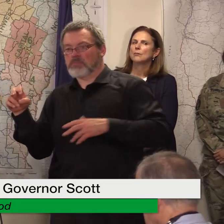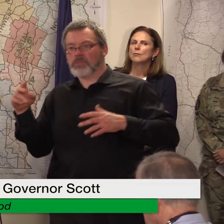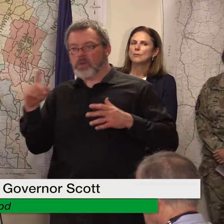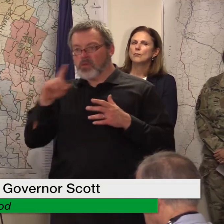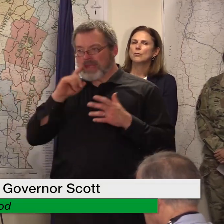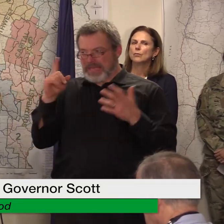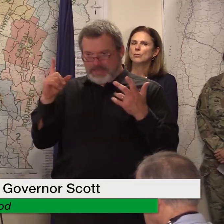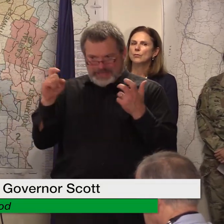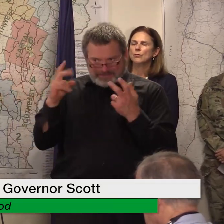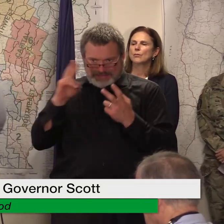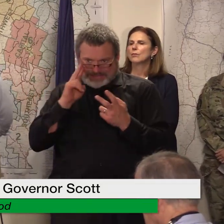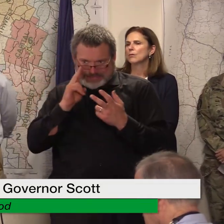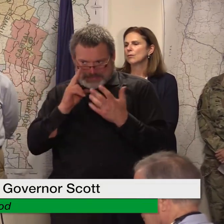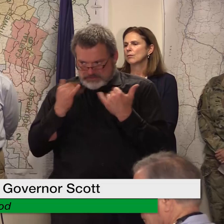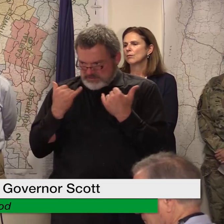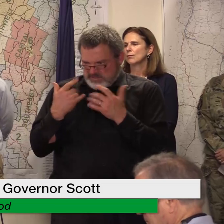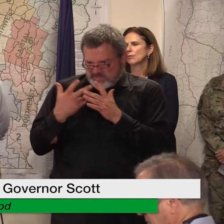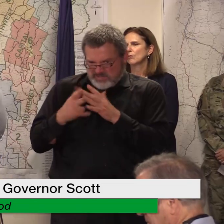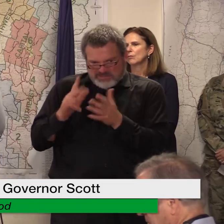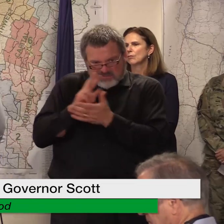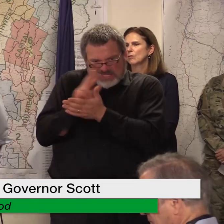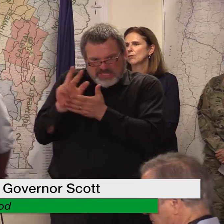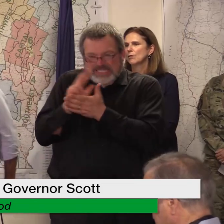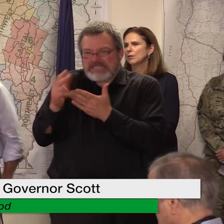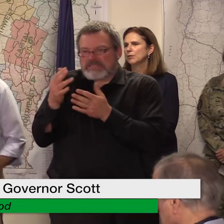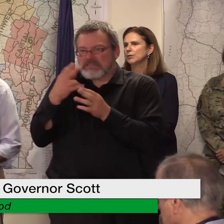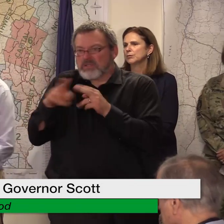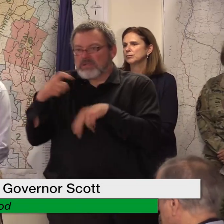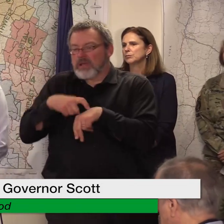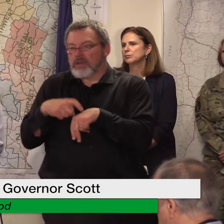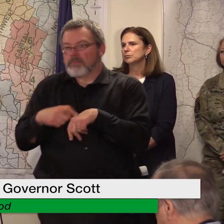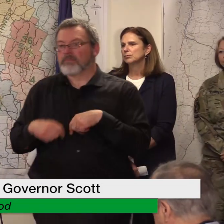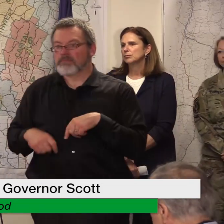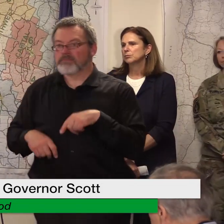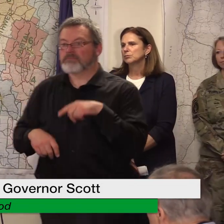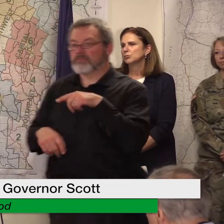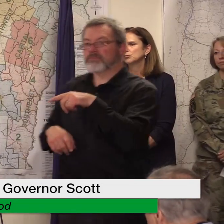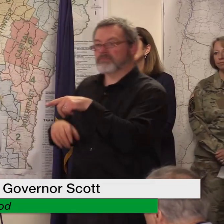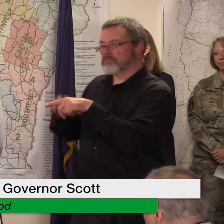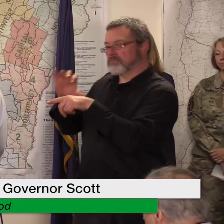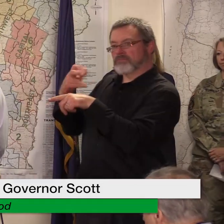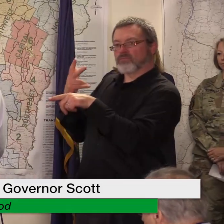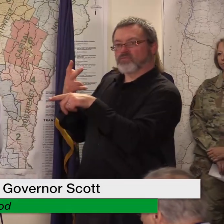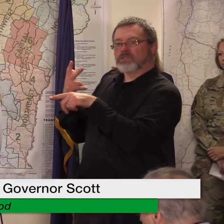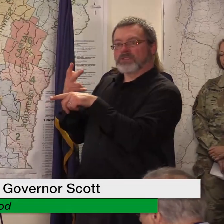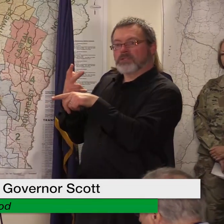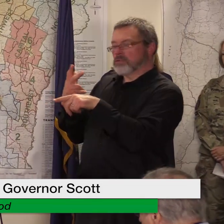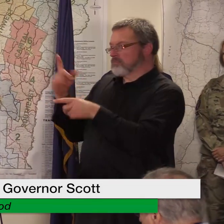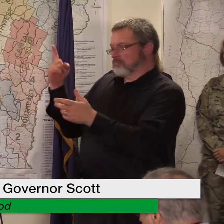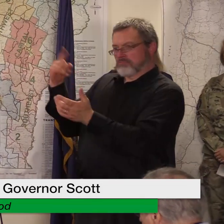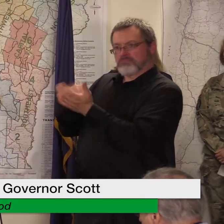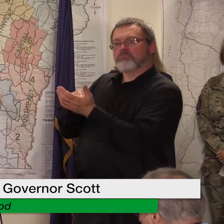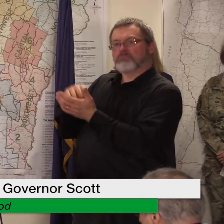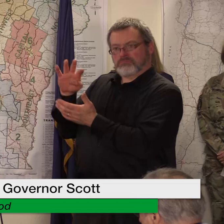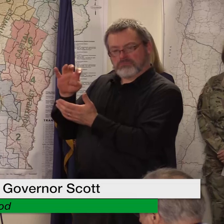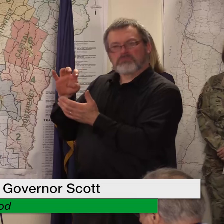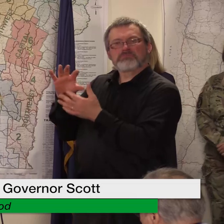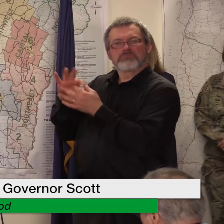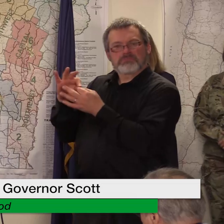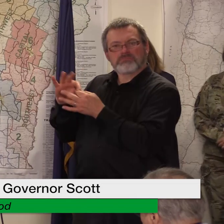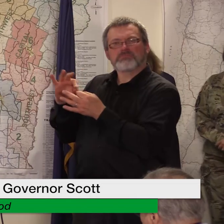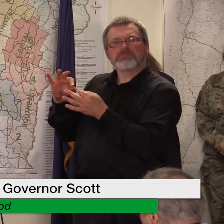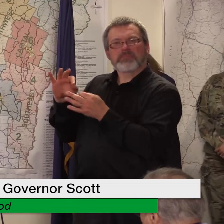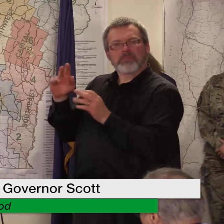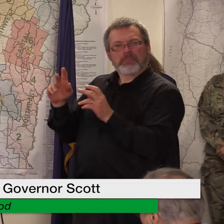you mentioned there were some 1400 ish um homes that have been inspected